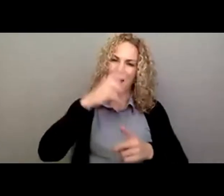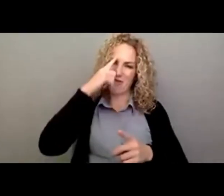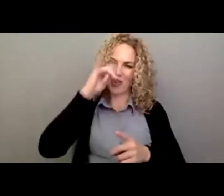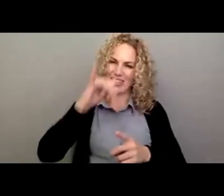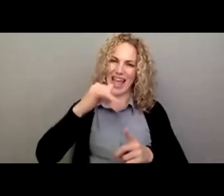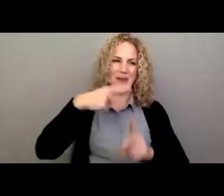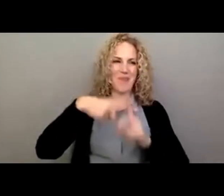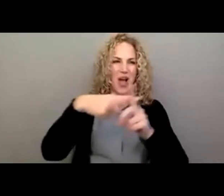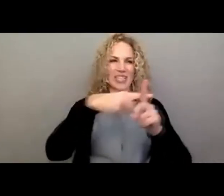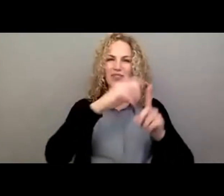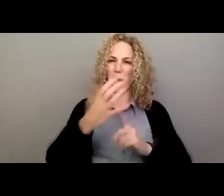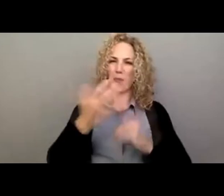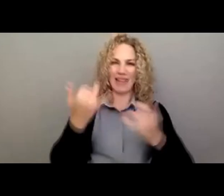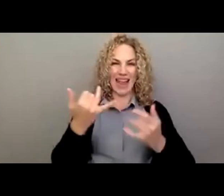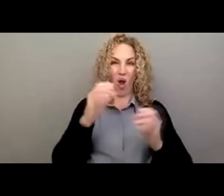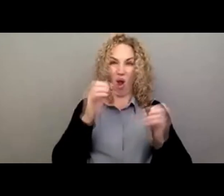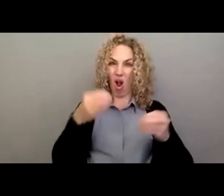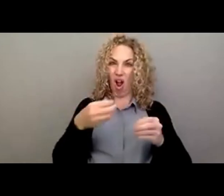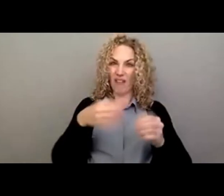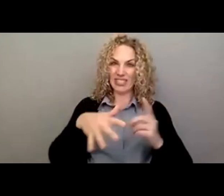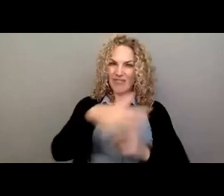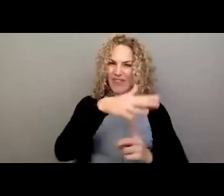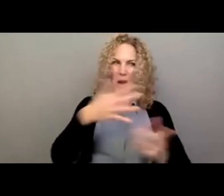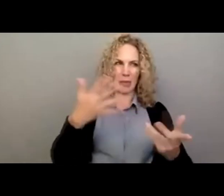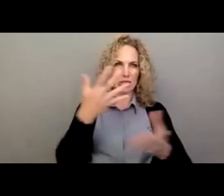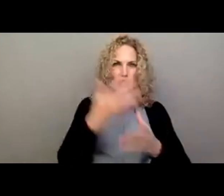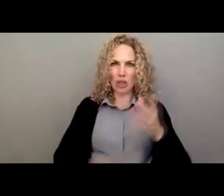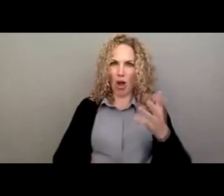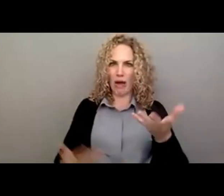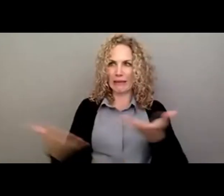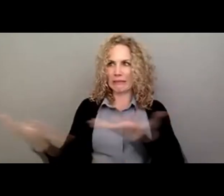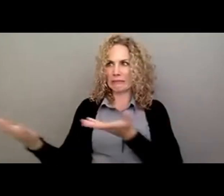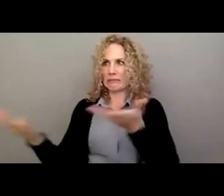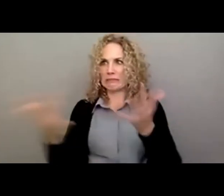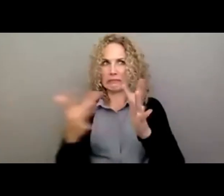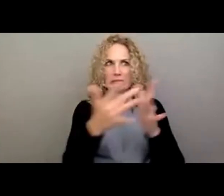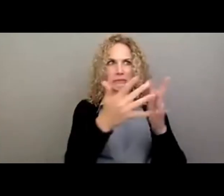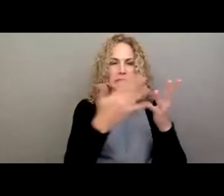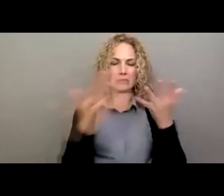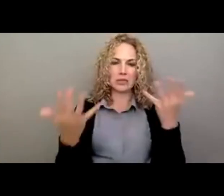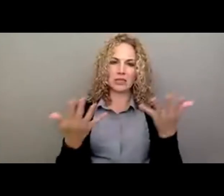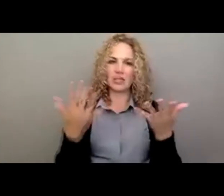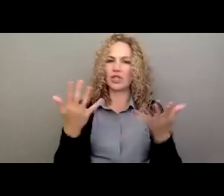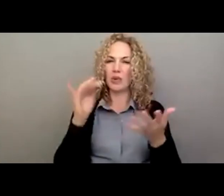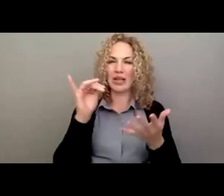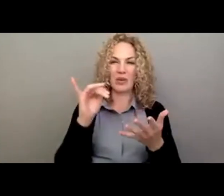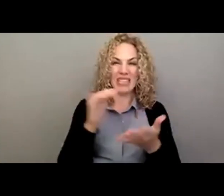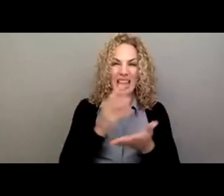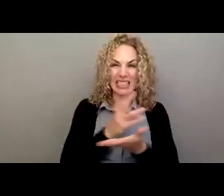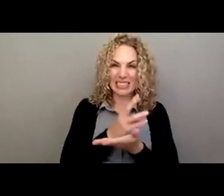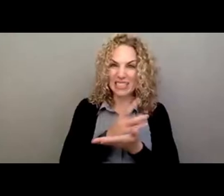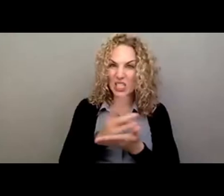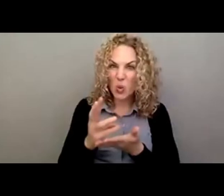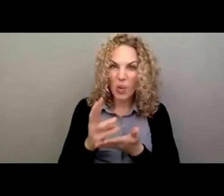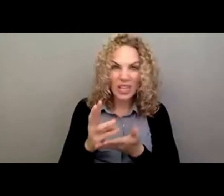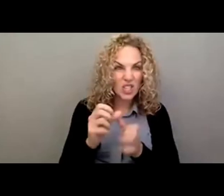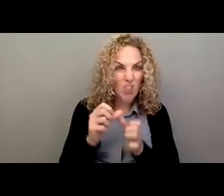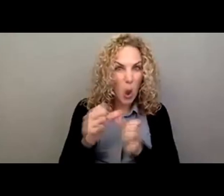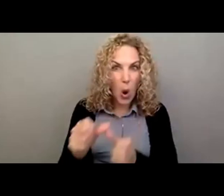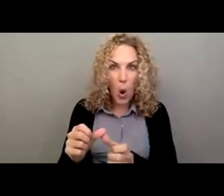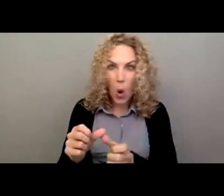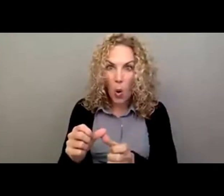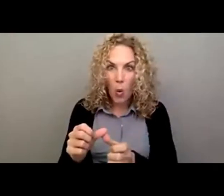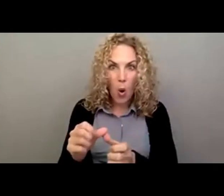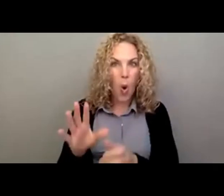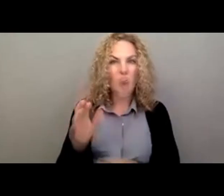And now we didn't have our office environment. It was clear to me from the beginning that it wasn't going to be for six weeks. It was going to be for six